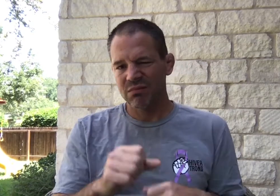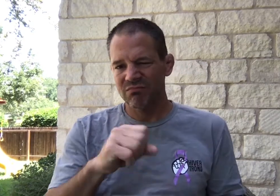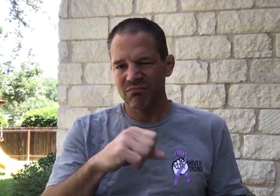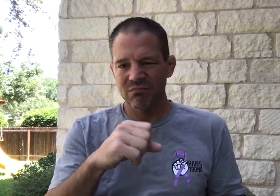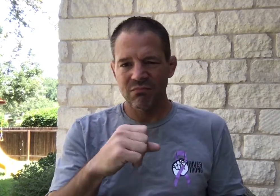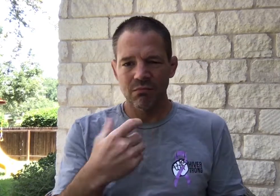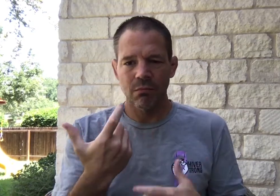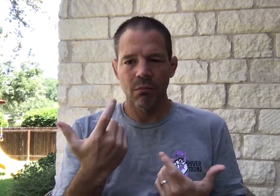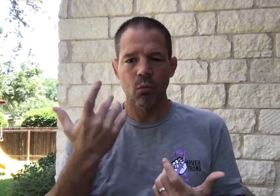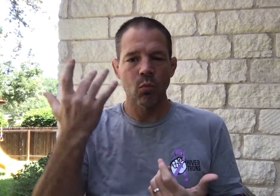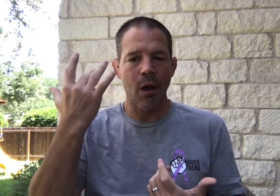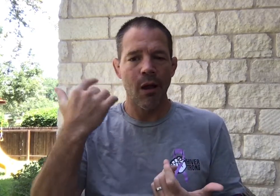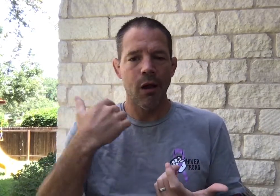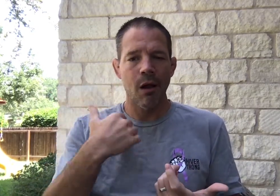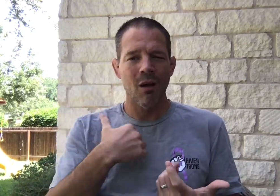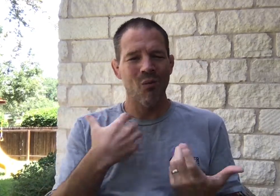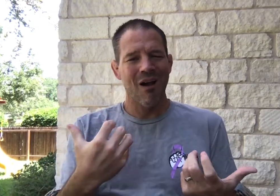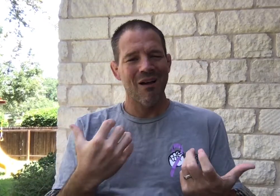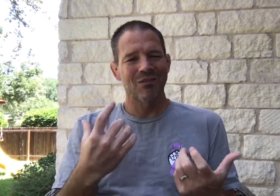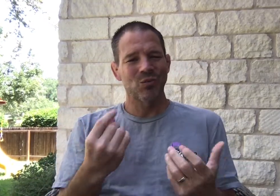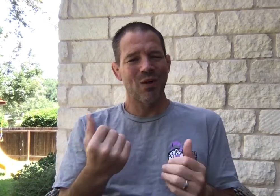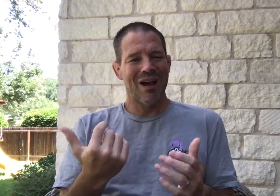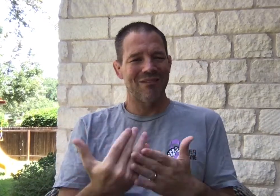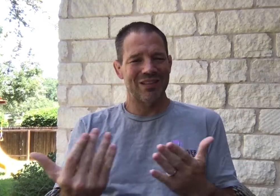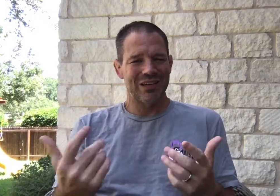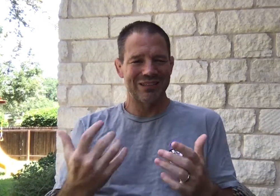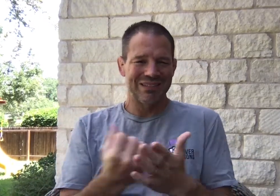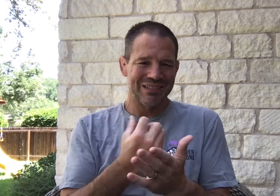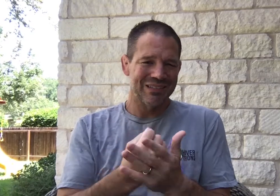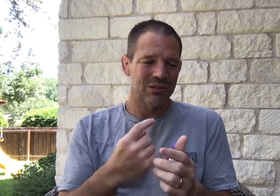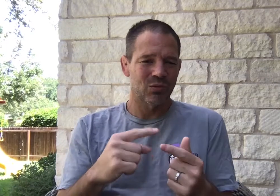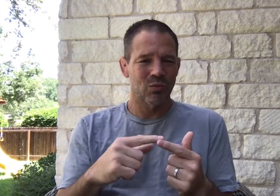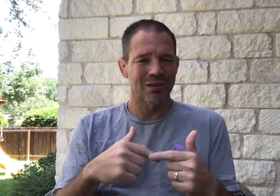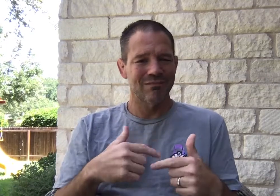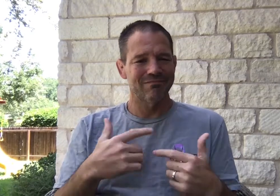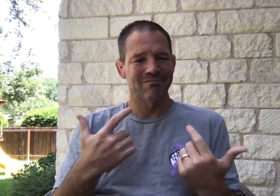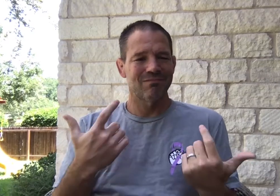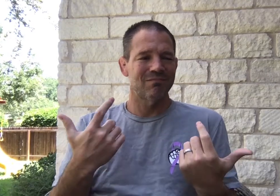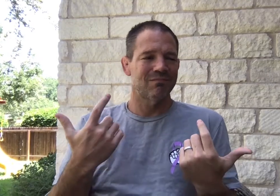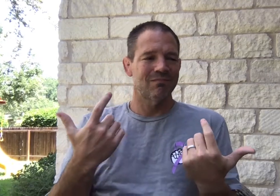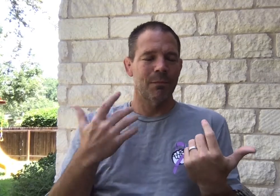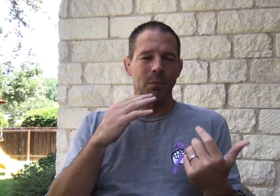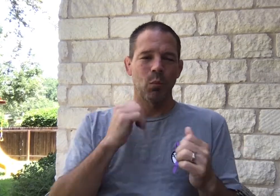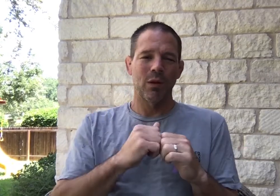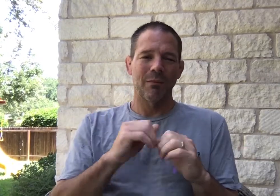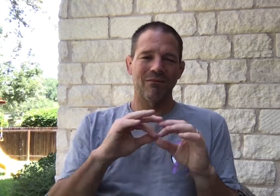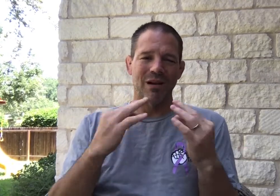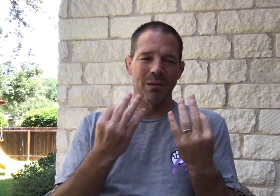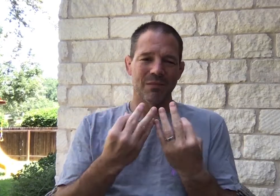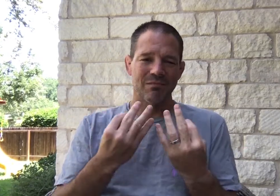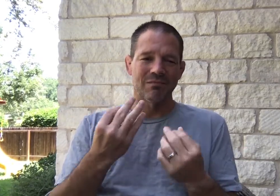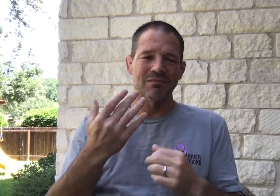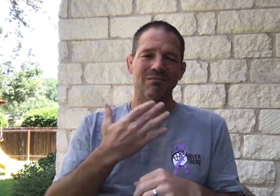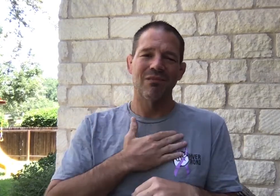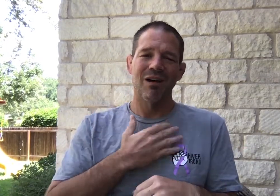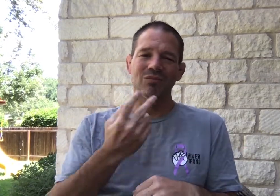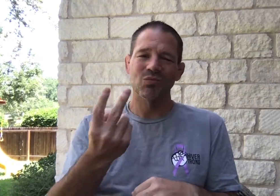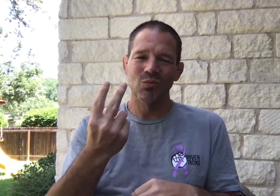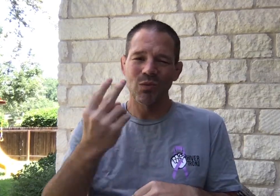heartbroken. And the reason is I want to do everything I can to be with my family, my